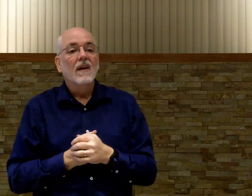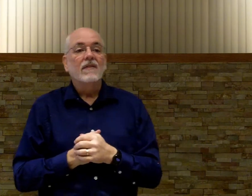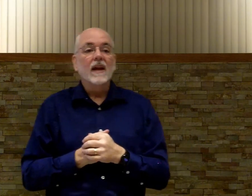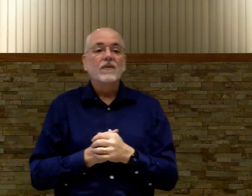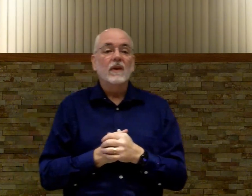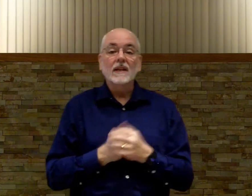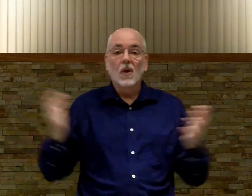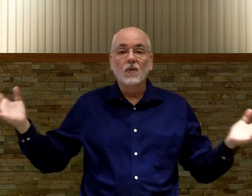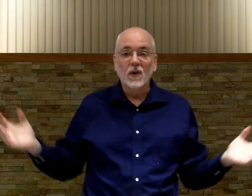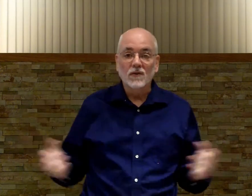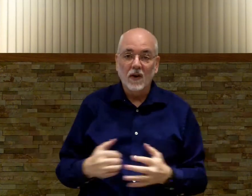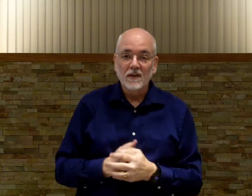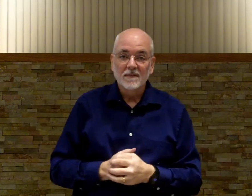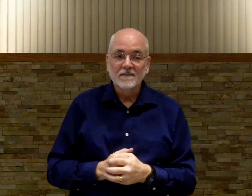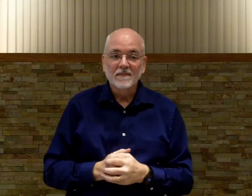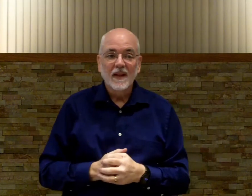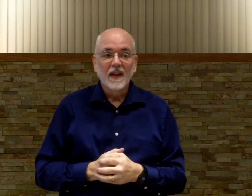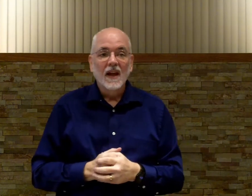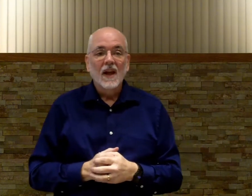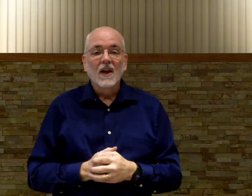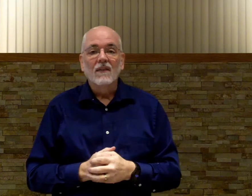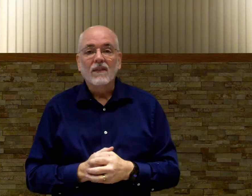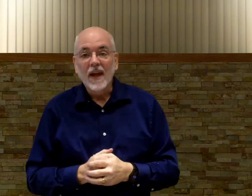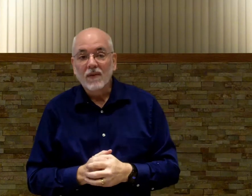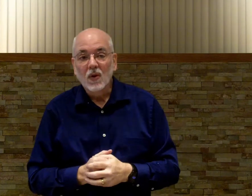faithful that's the whole first verse faithful